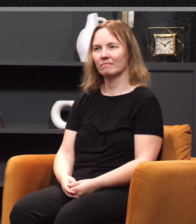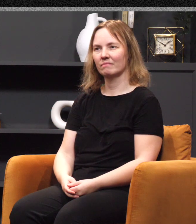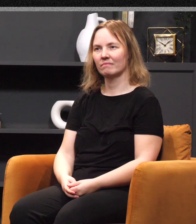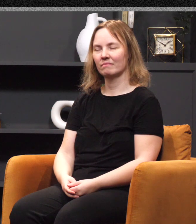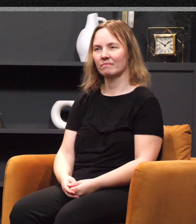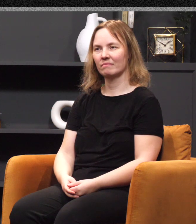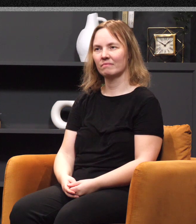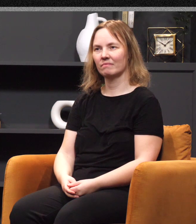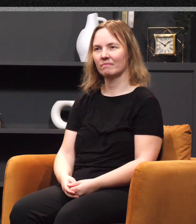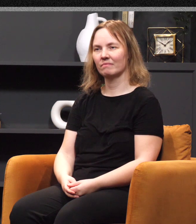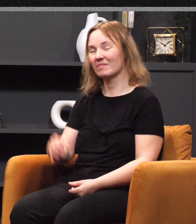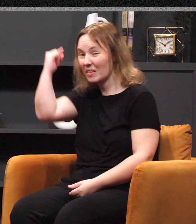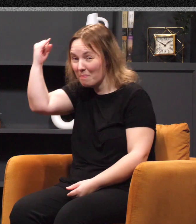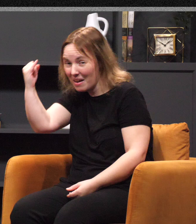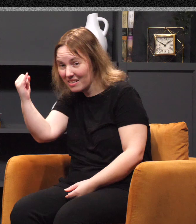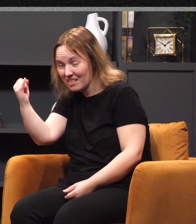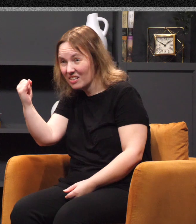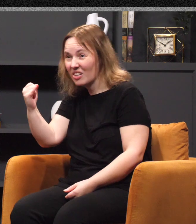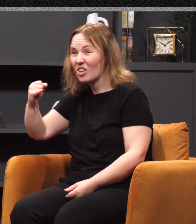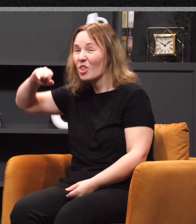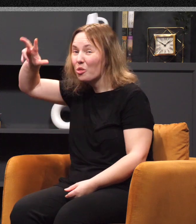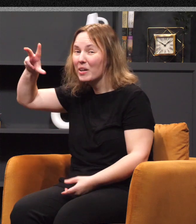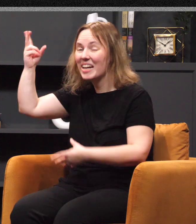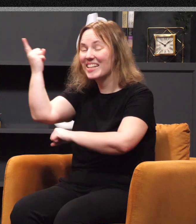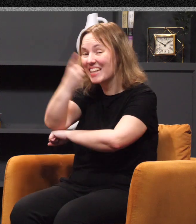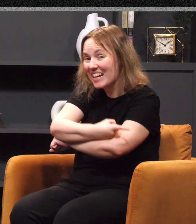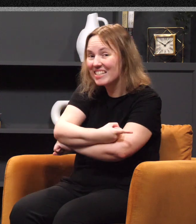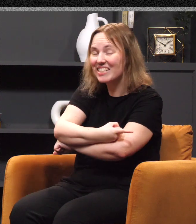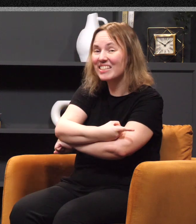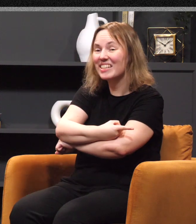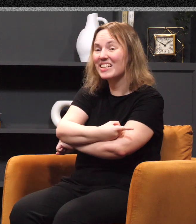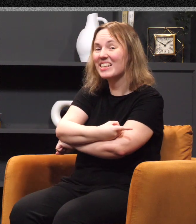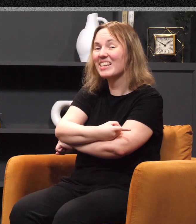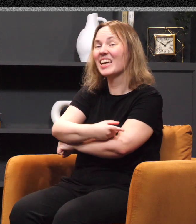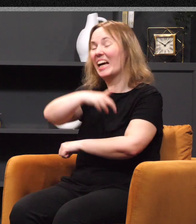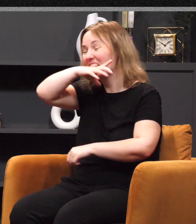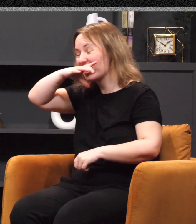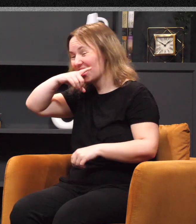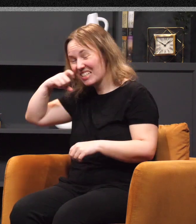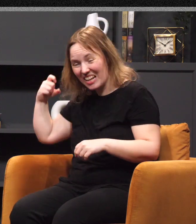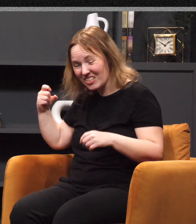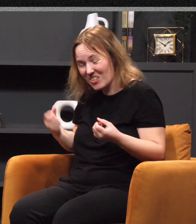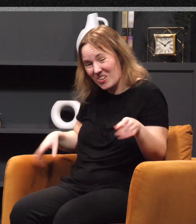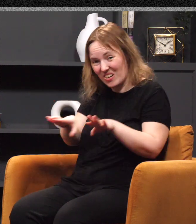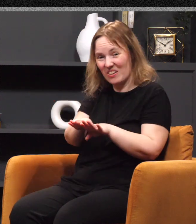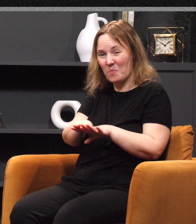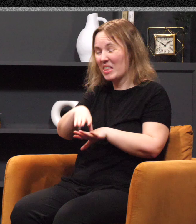water. Now imagine this. We're just reading the story. We're talking three days in the desert with nothing to drink. I'm sure whatever